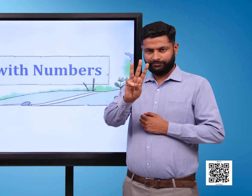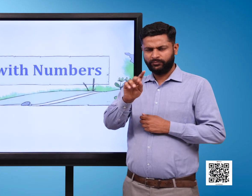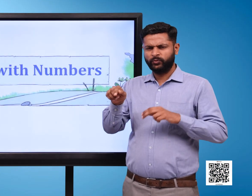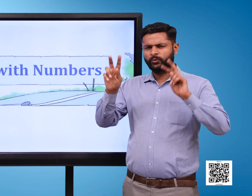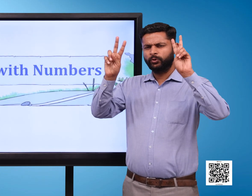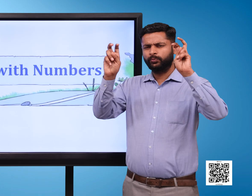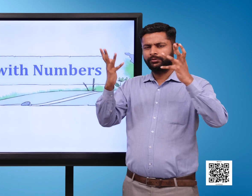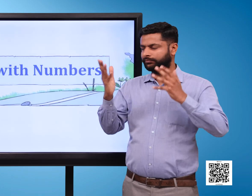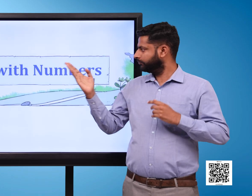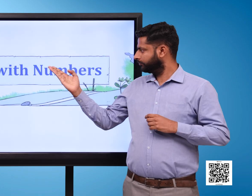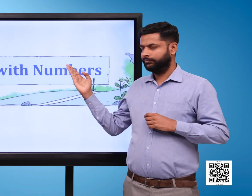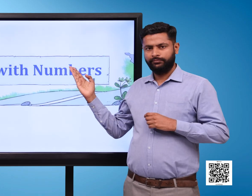Fun with Numbers